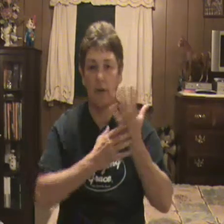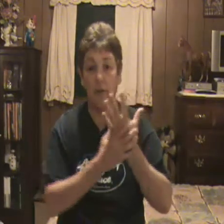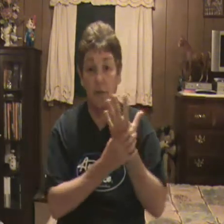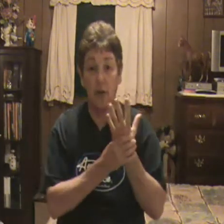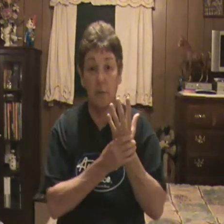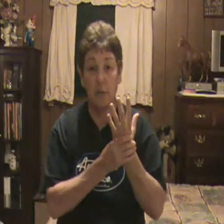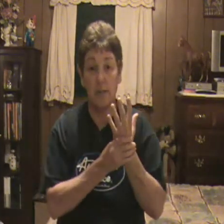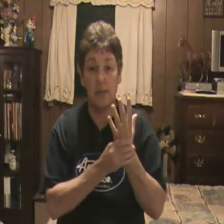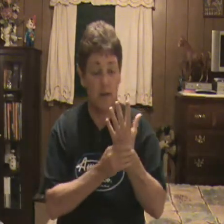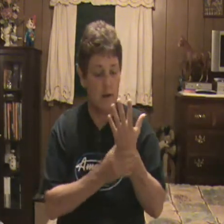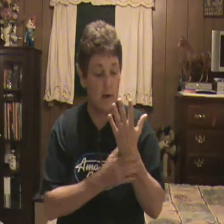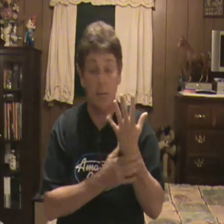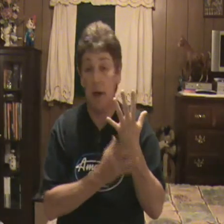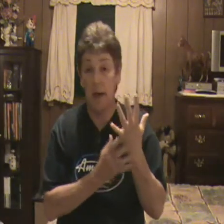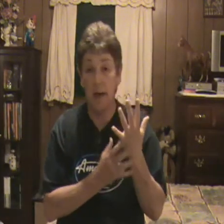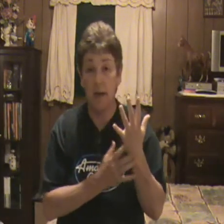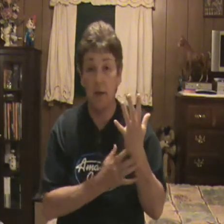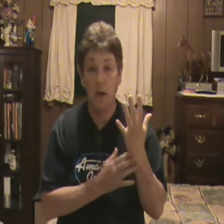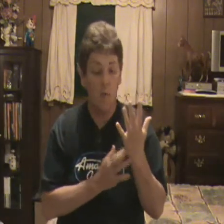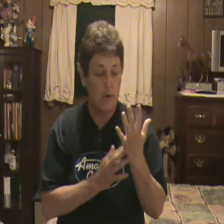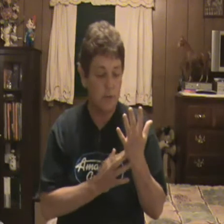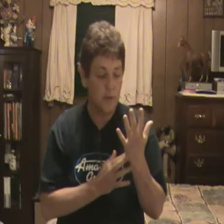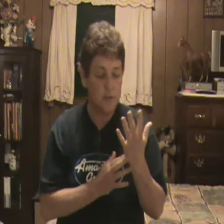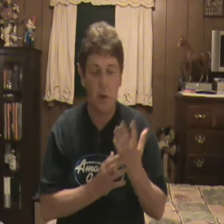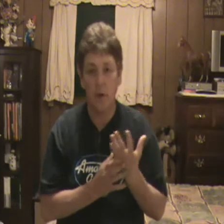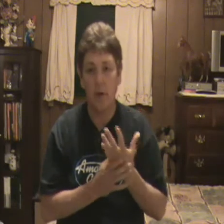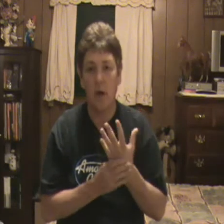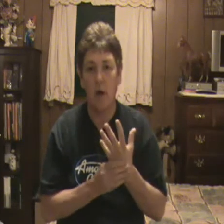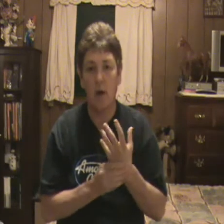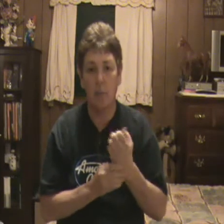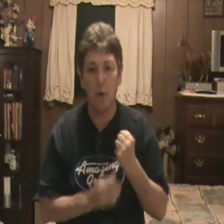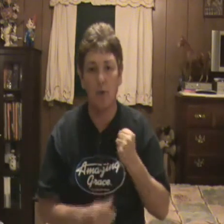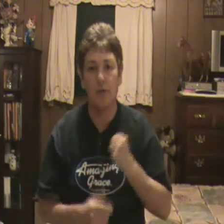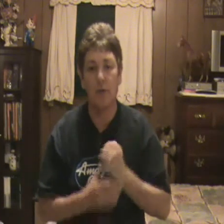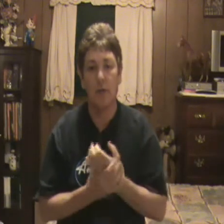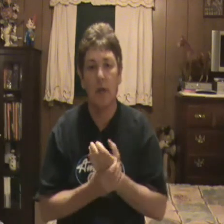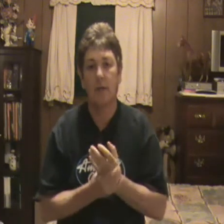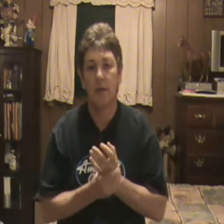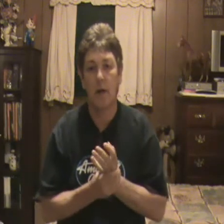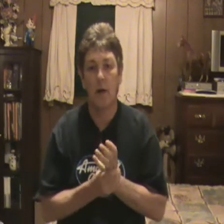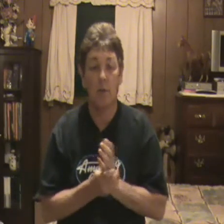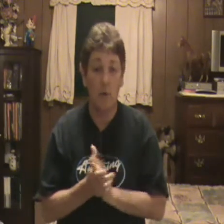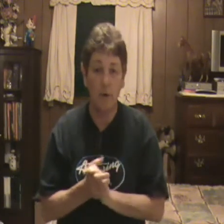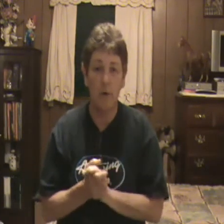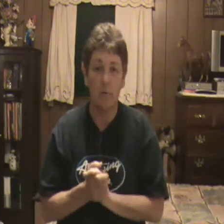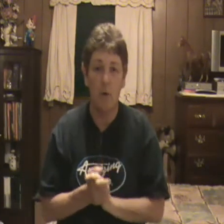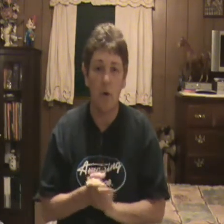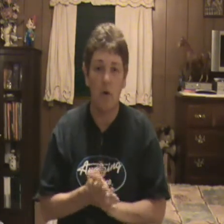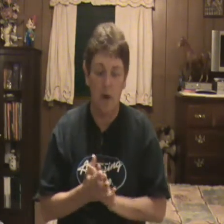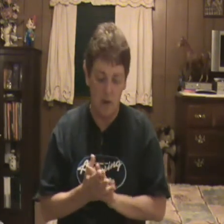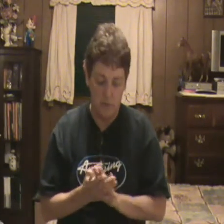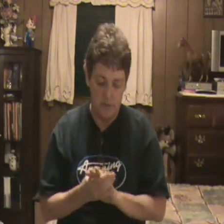numbness in my hand, which when I started approaching the one-year mark, I was